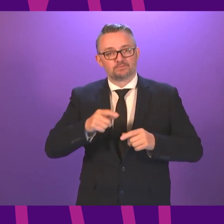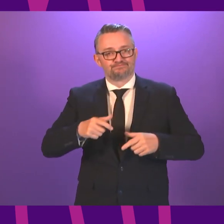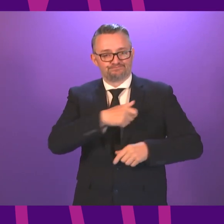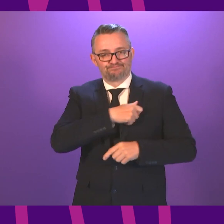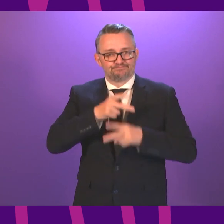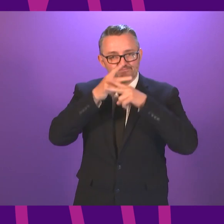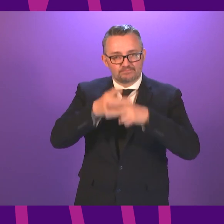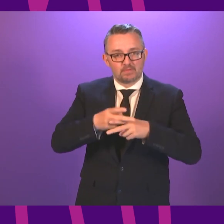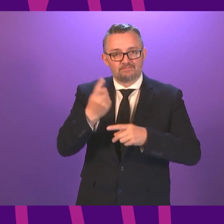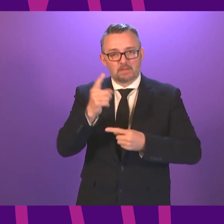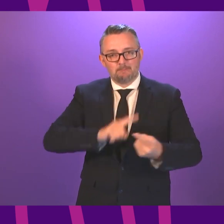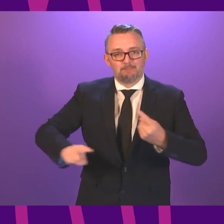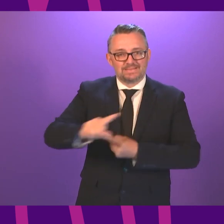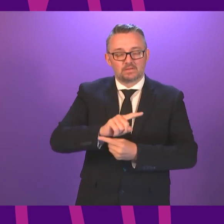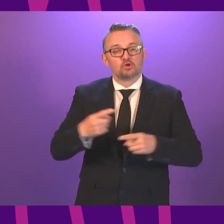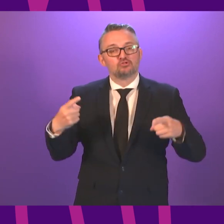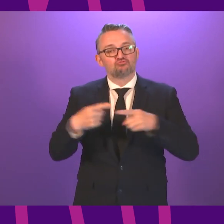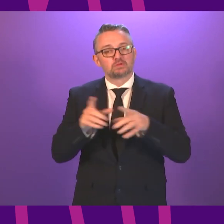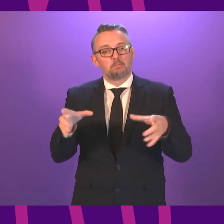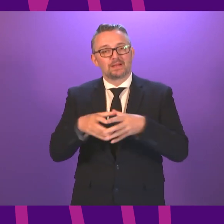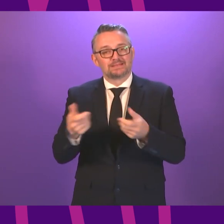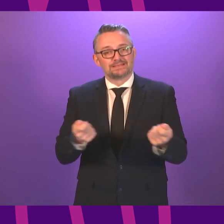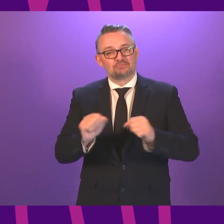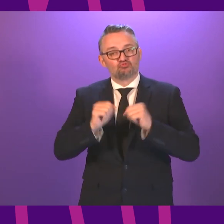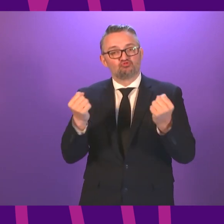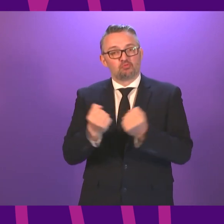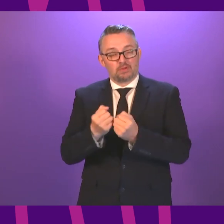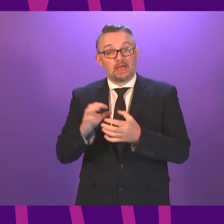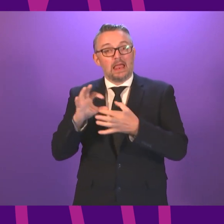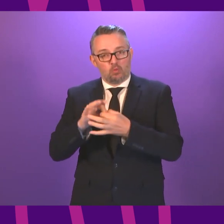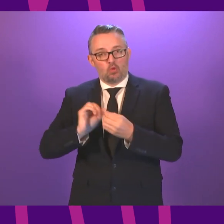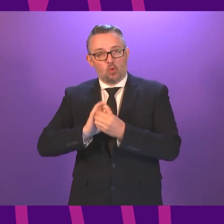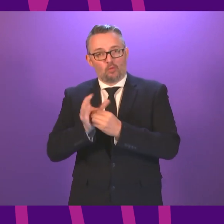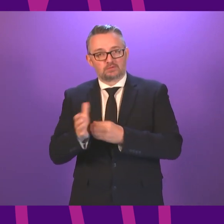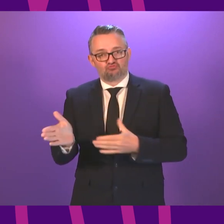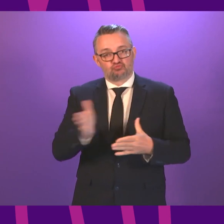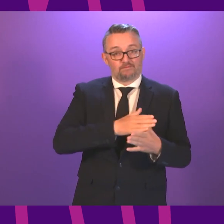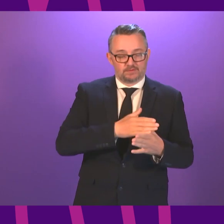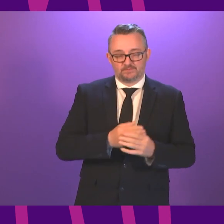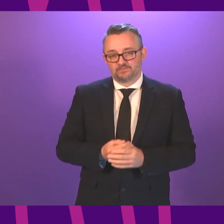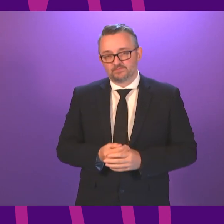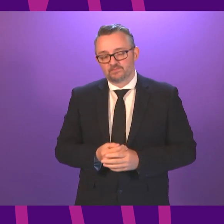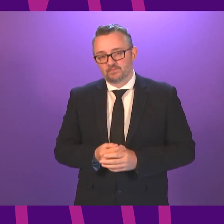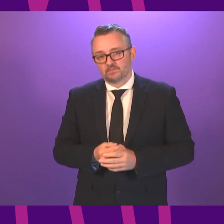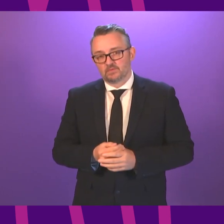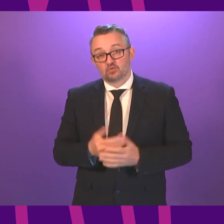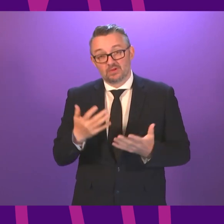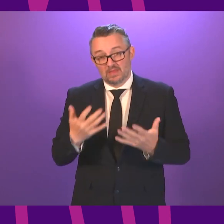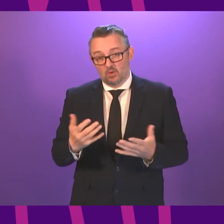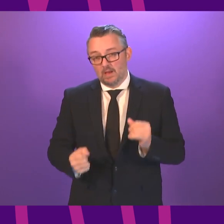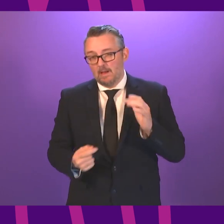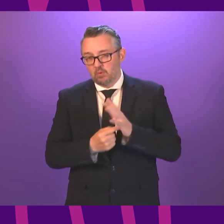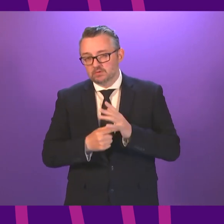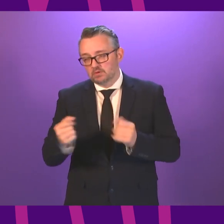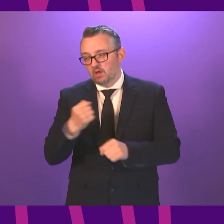He will convene the first meeting of the new cross-party steering group on COVID recovery today. A central part of the government's